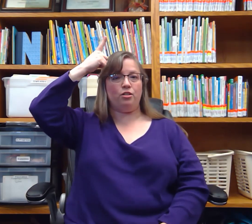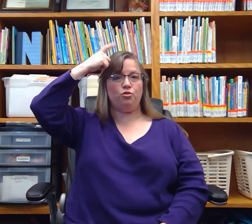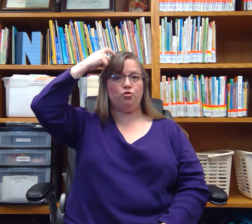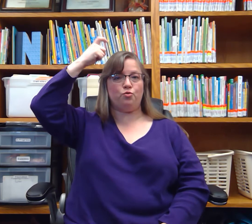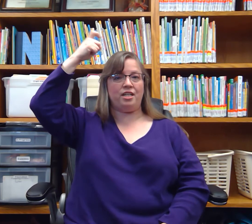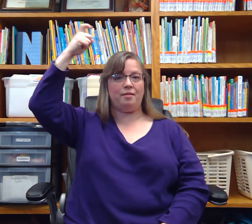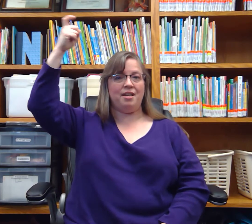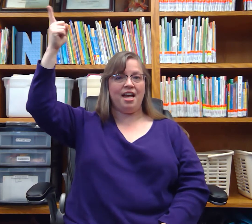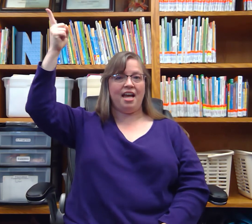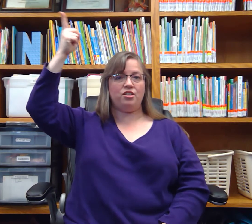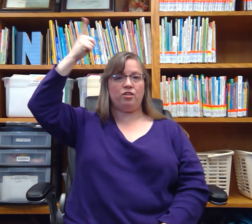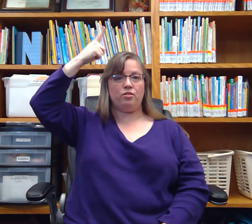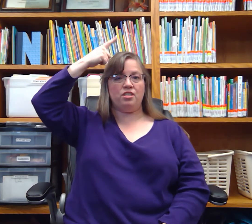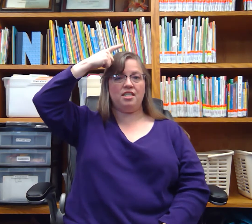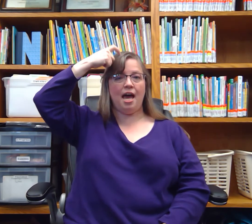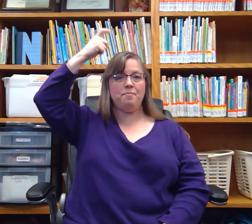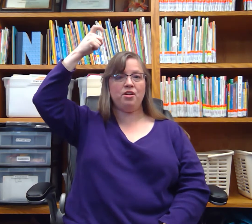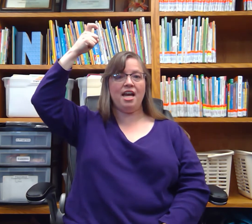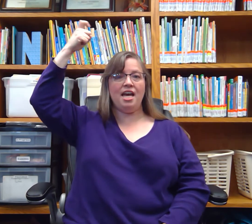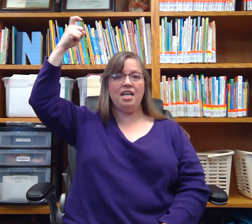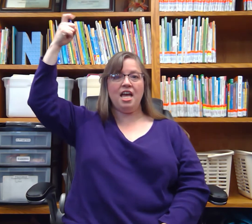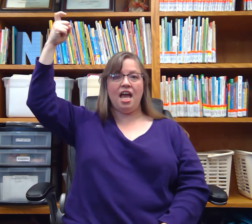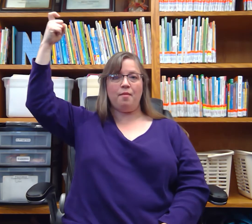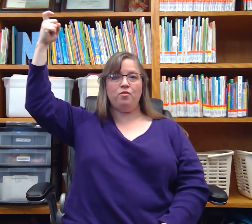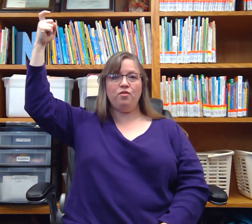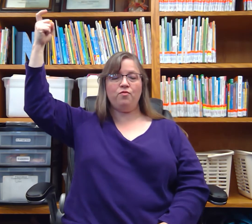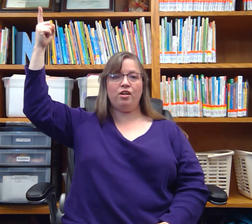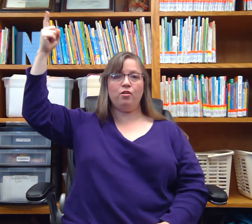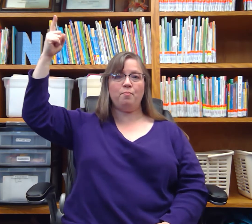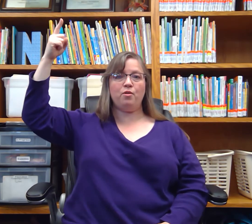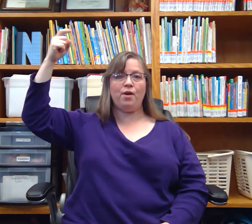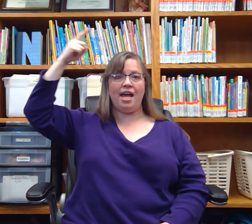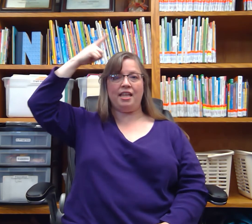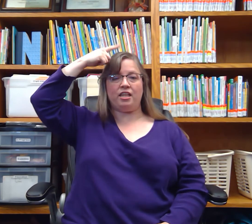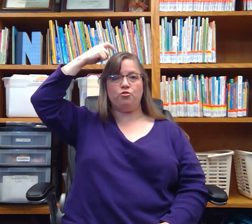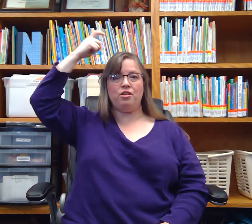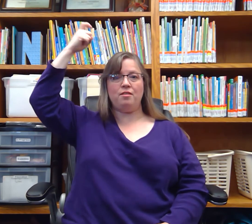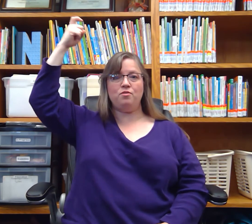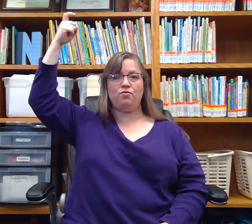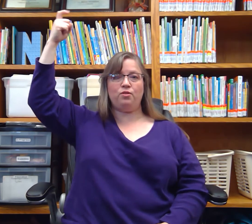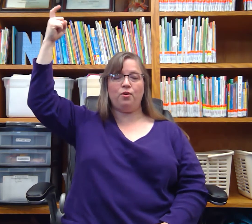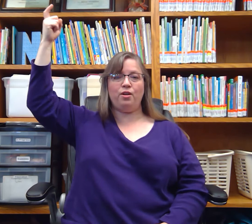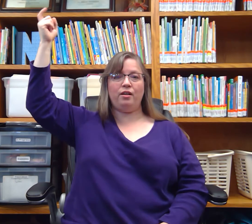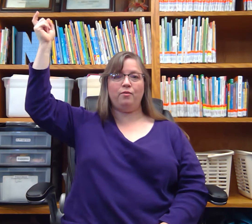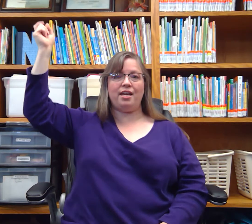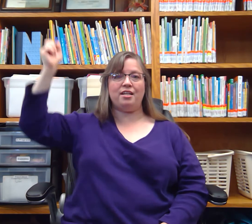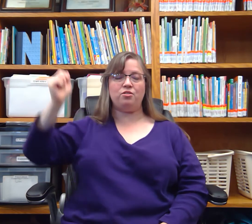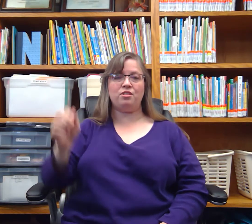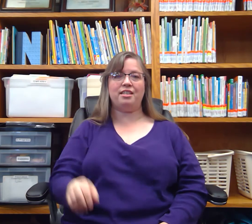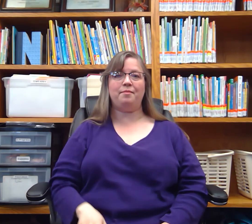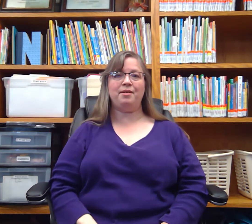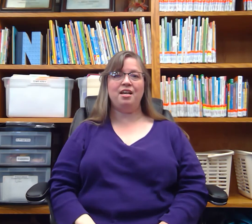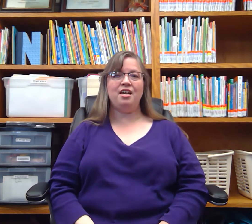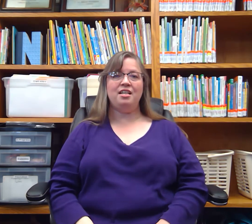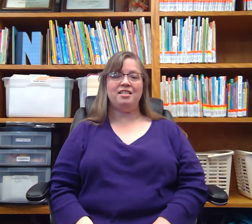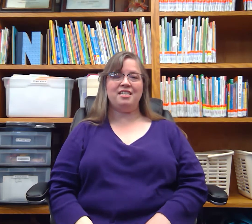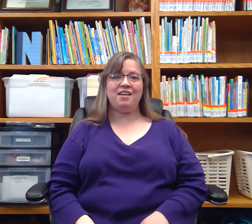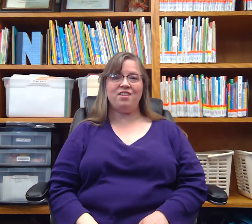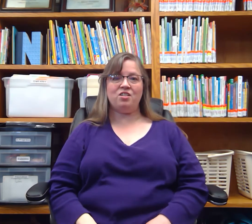dream. And so you tap your head and move your finger open away like the dreams floating away as you sleep. Let's give this a